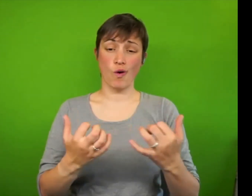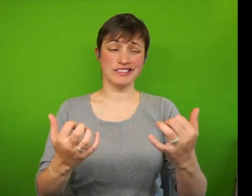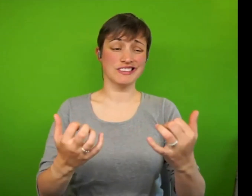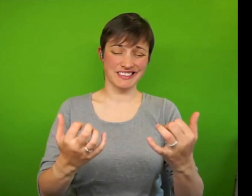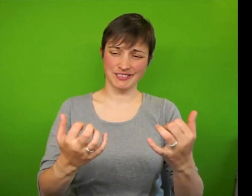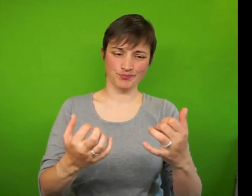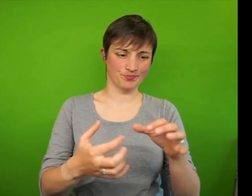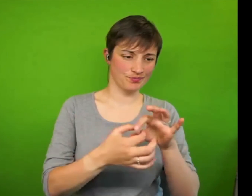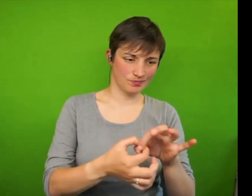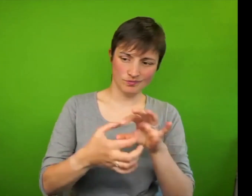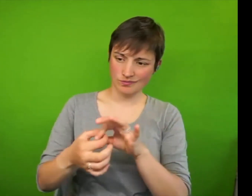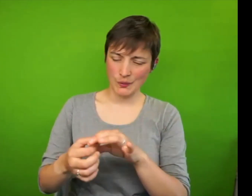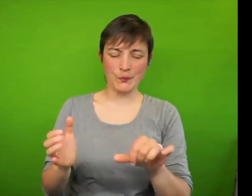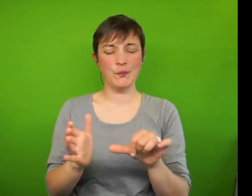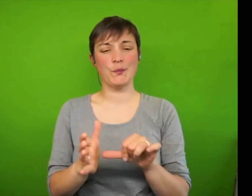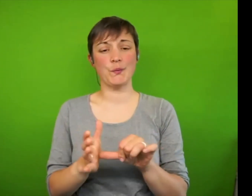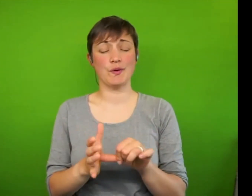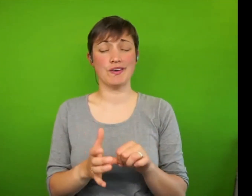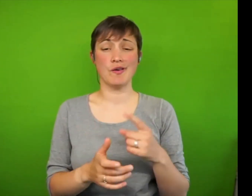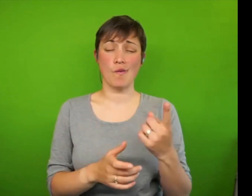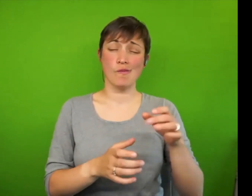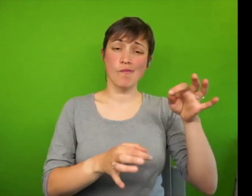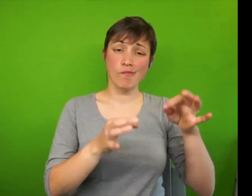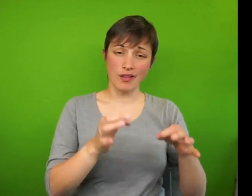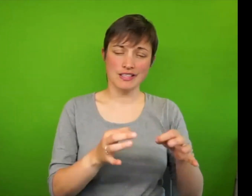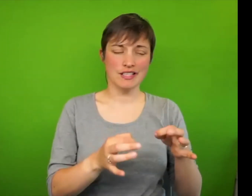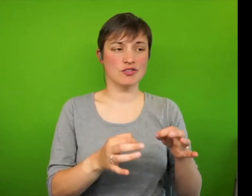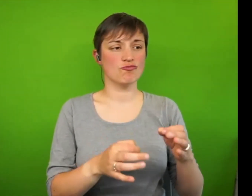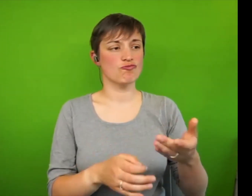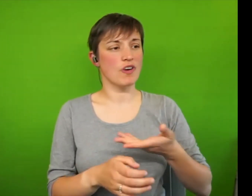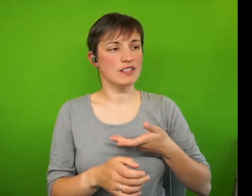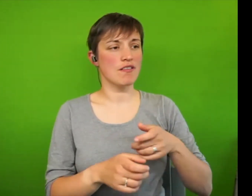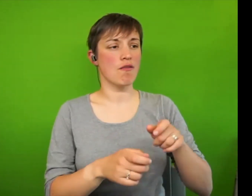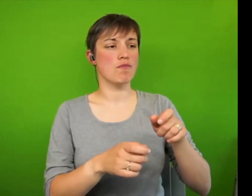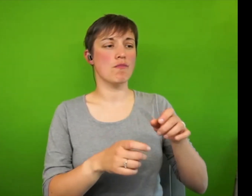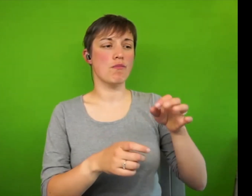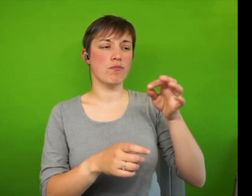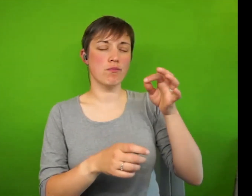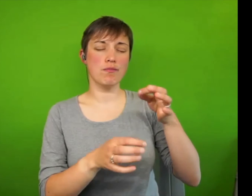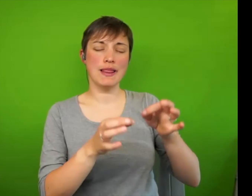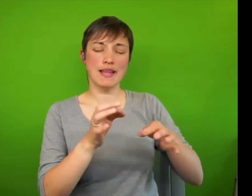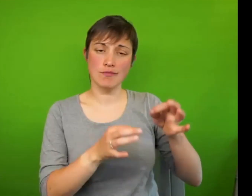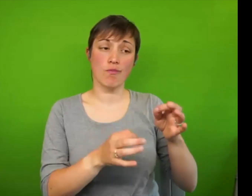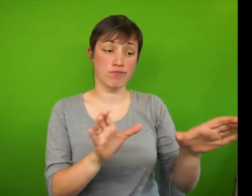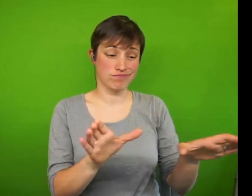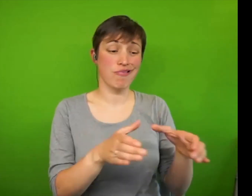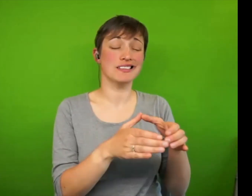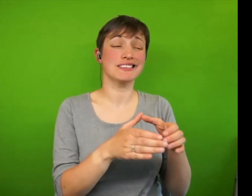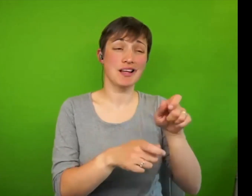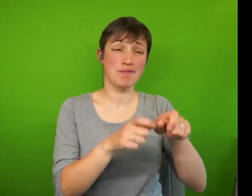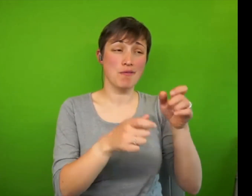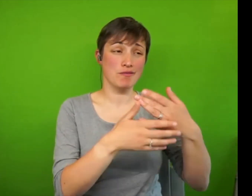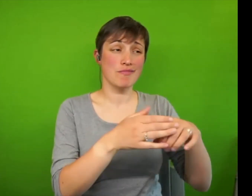with. One is the politics of rights and political parties and those in government and struggling to